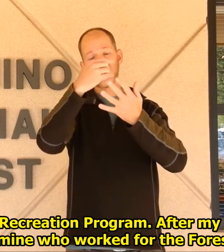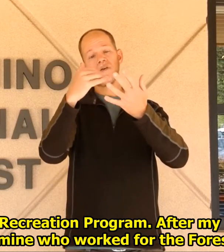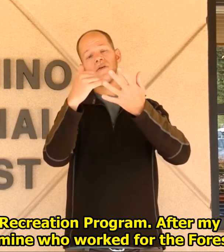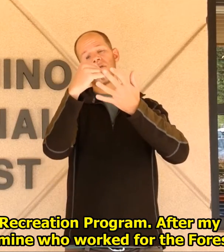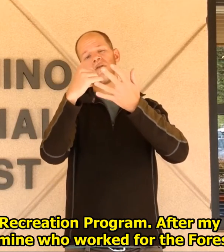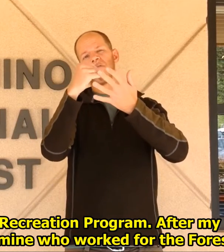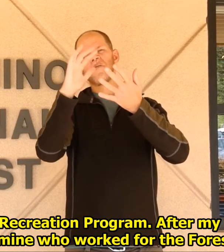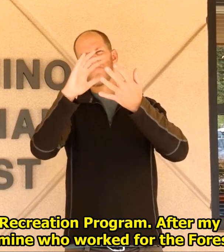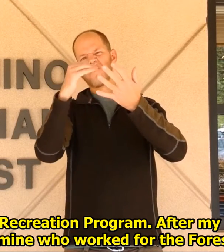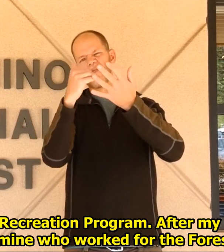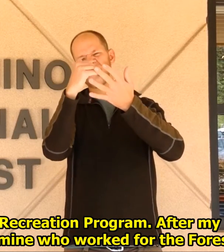program.